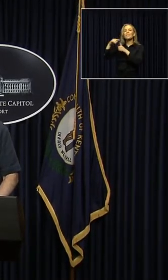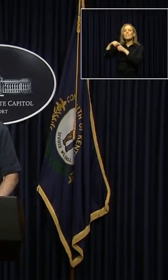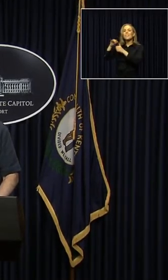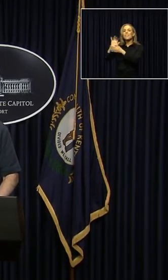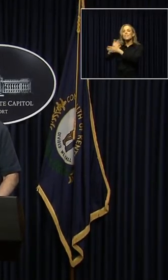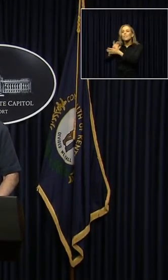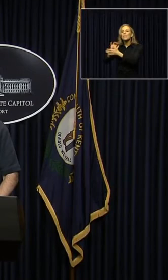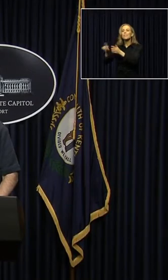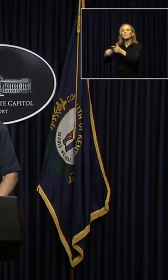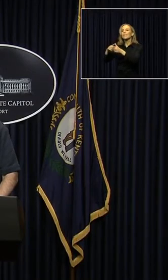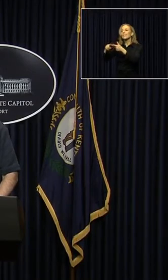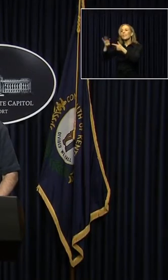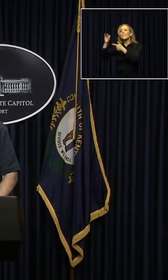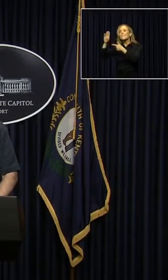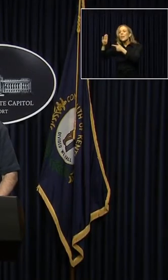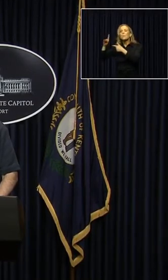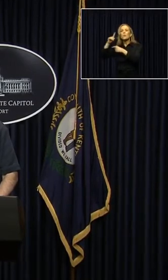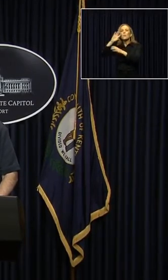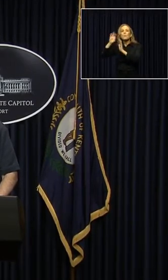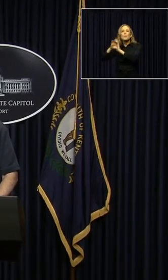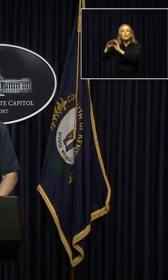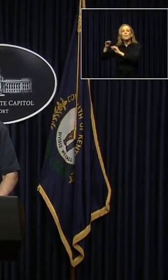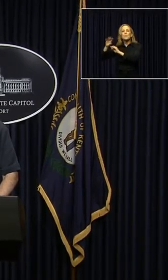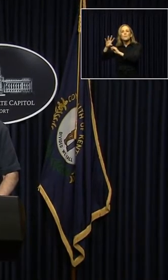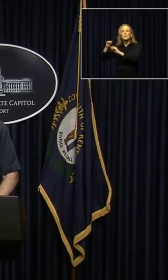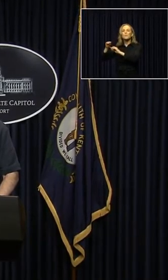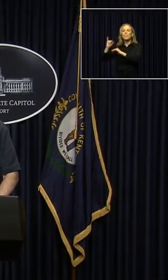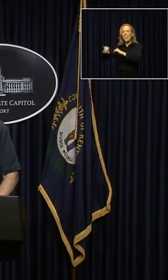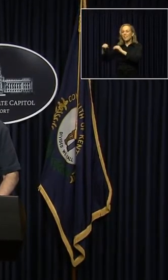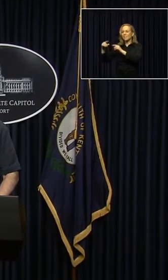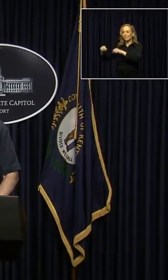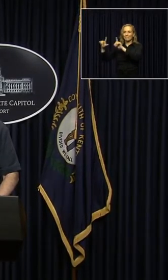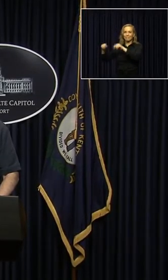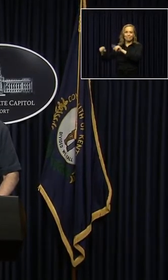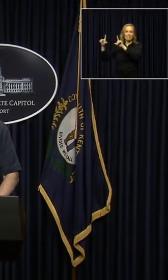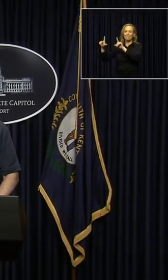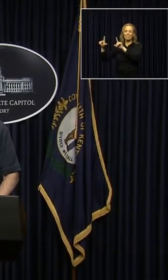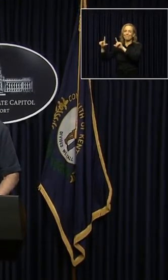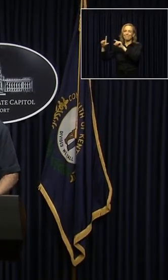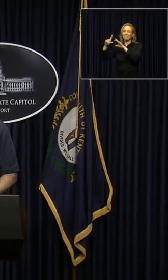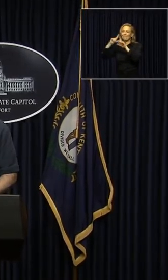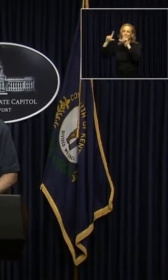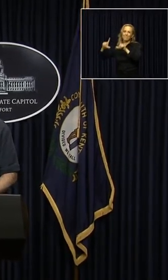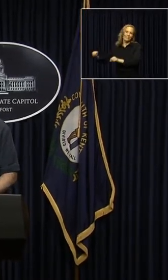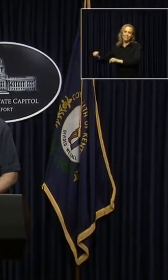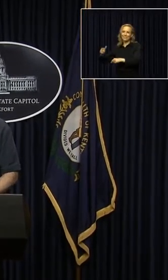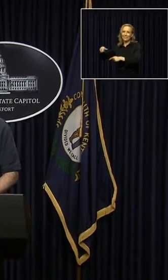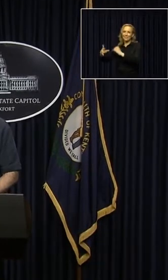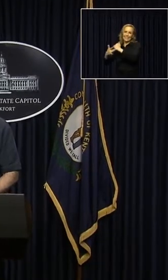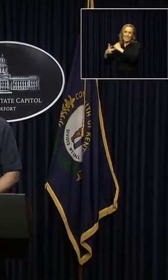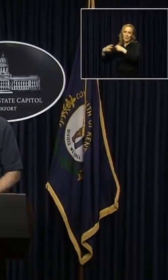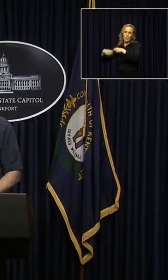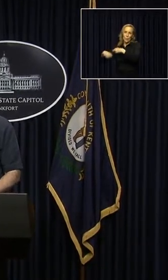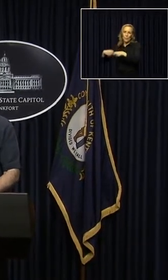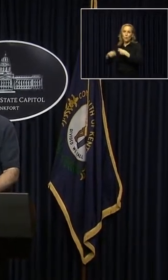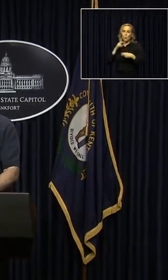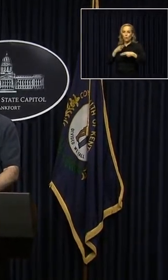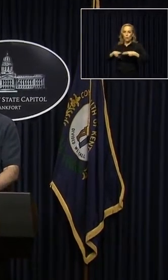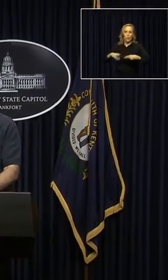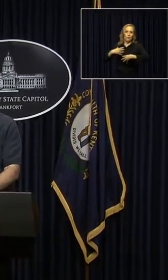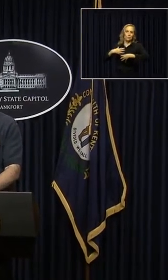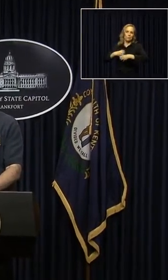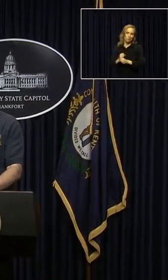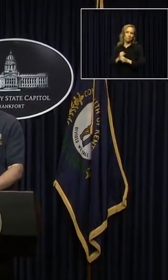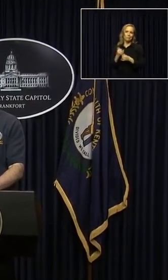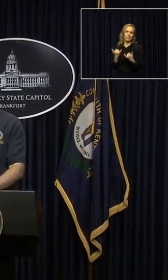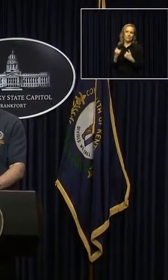that we normally do and we're gonna do it in a little bit shorter of a time period. And in fact, I'm gonna